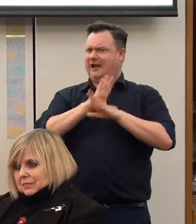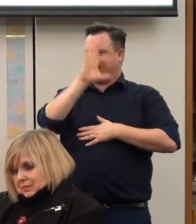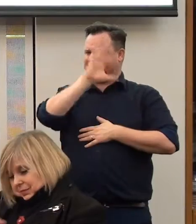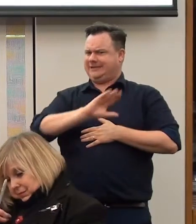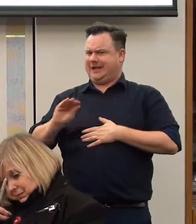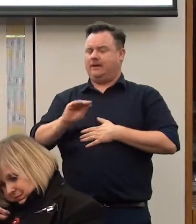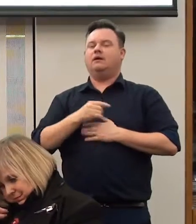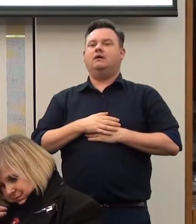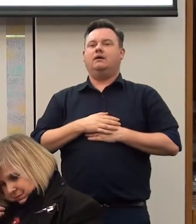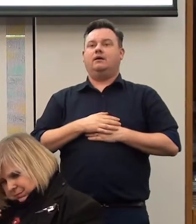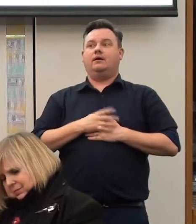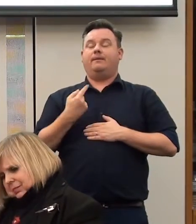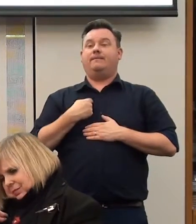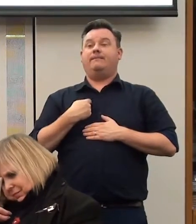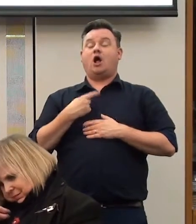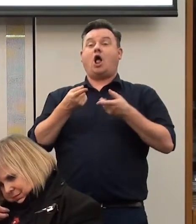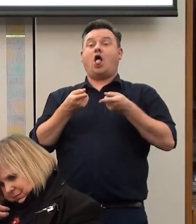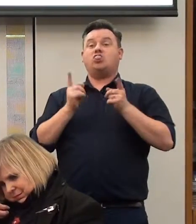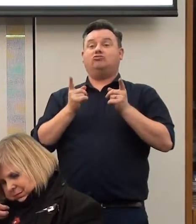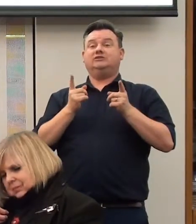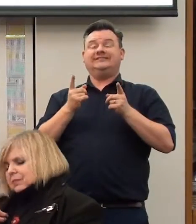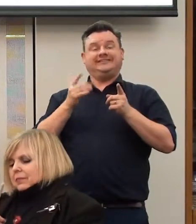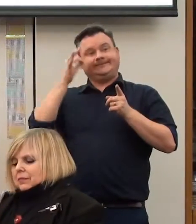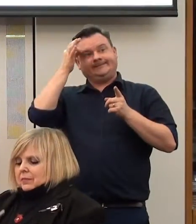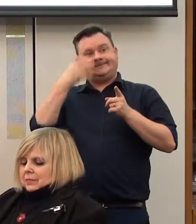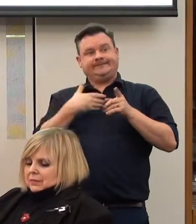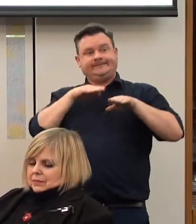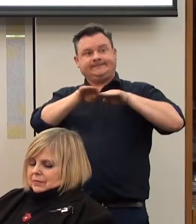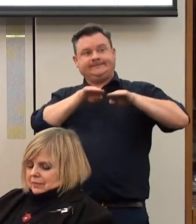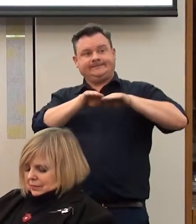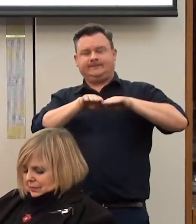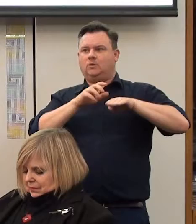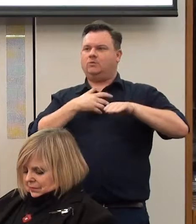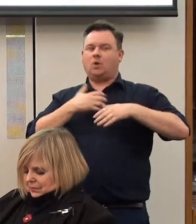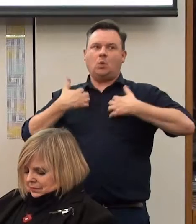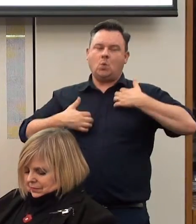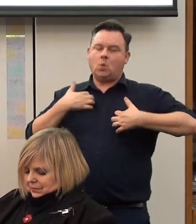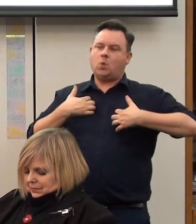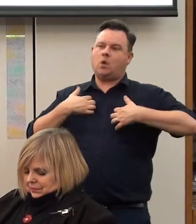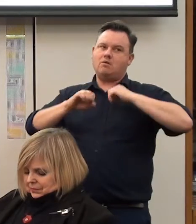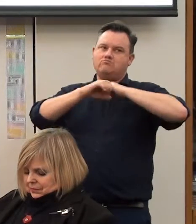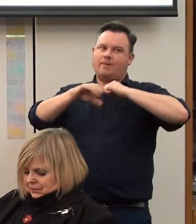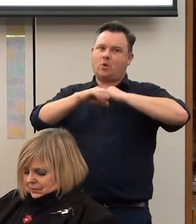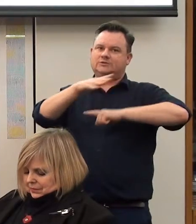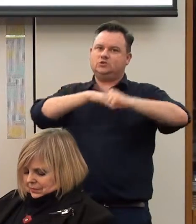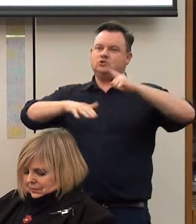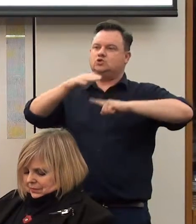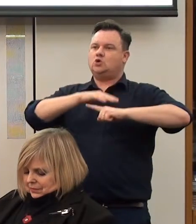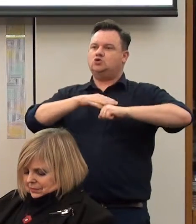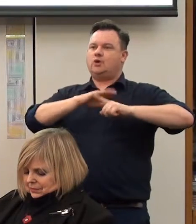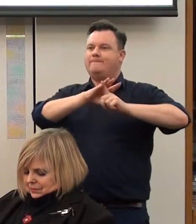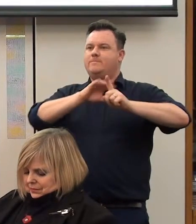up in the same country, but the authority I trained in was quite progressive and was very keen to promote social model of disability at that point.